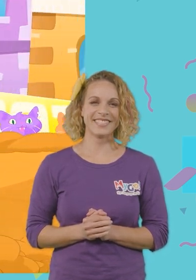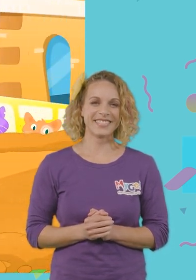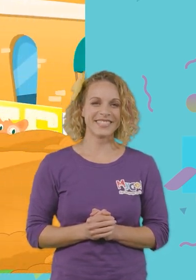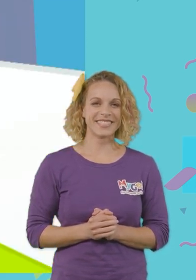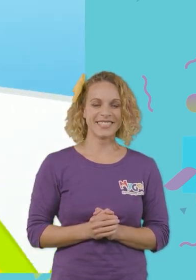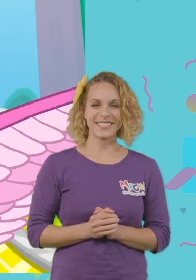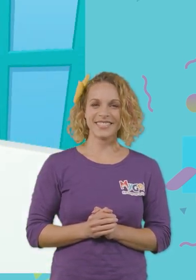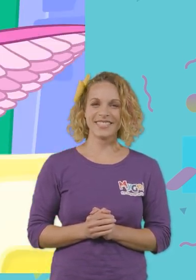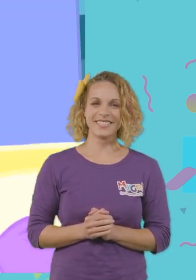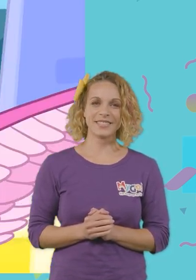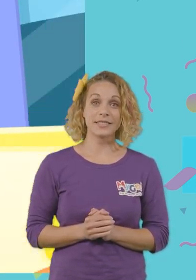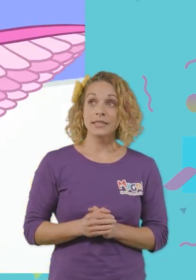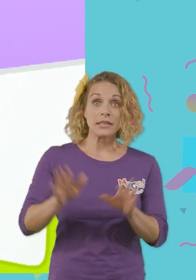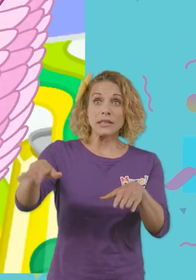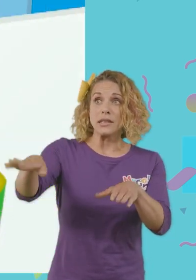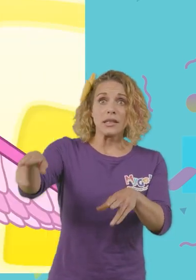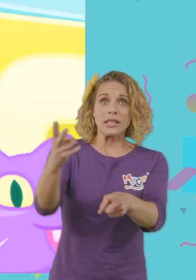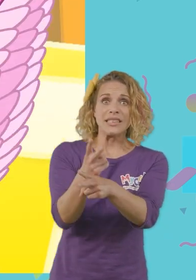Whoa, watch out! It's lava!